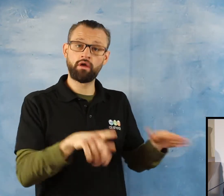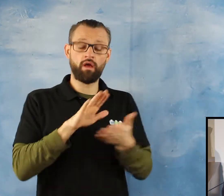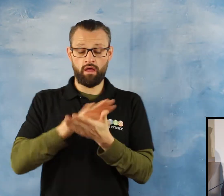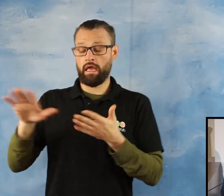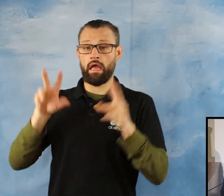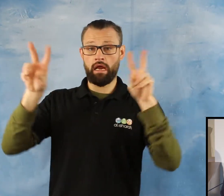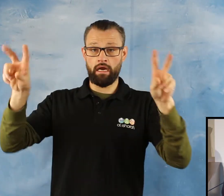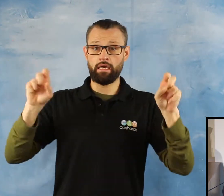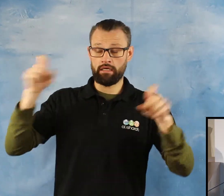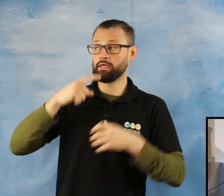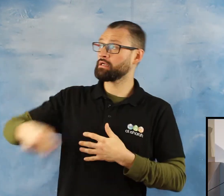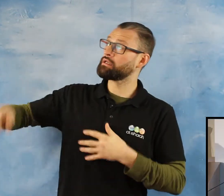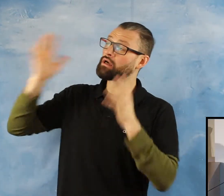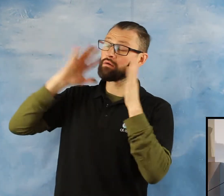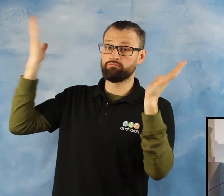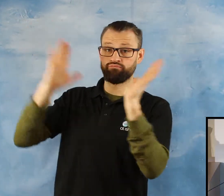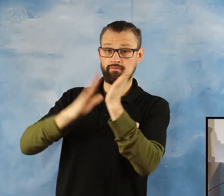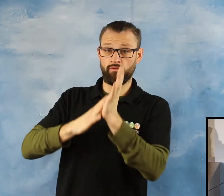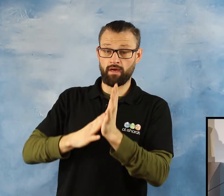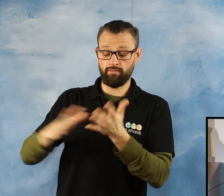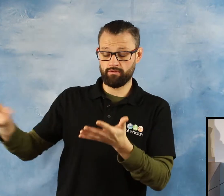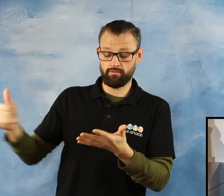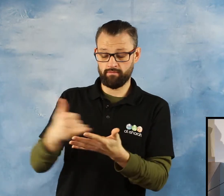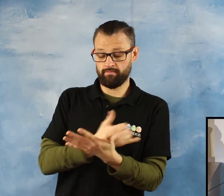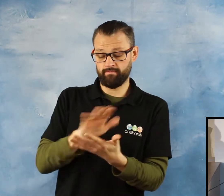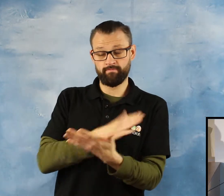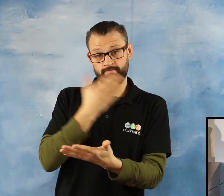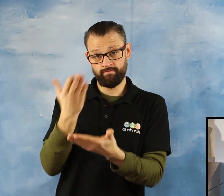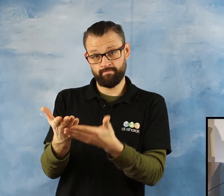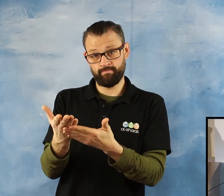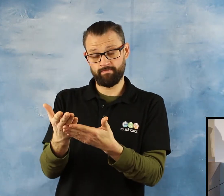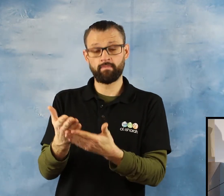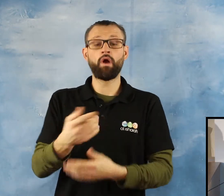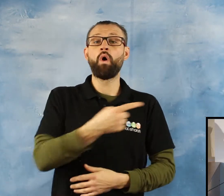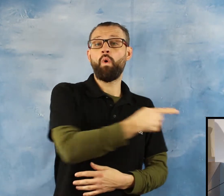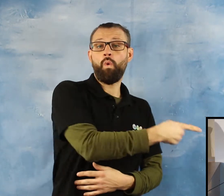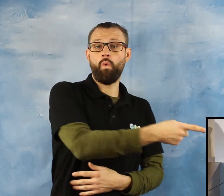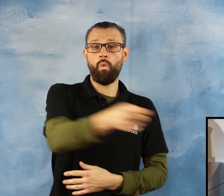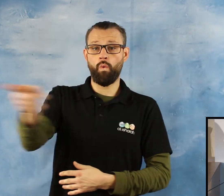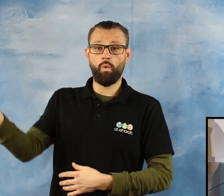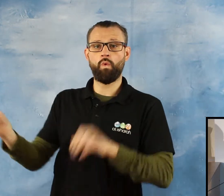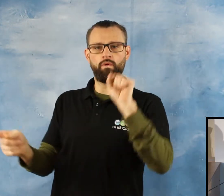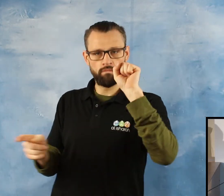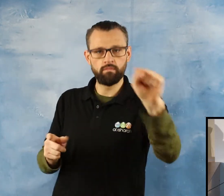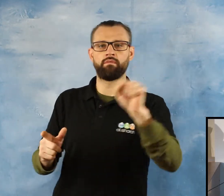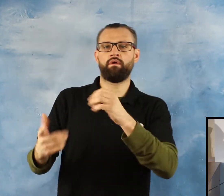of you are Shepherded, responsible It will be answerable to Allah